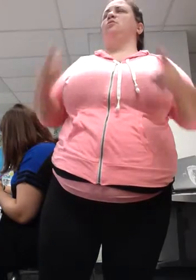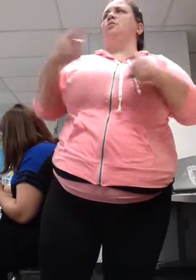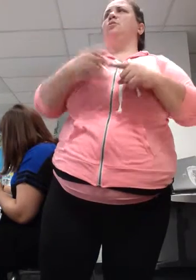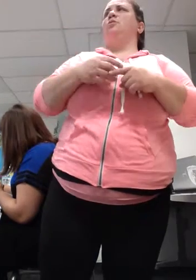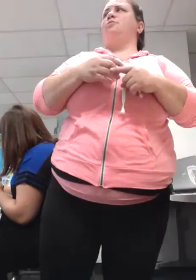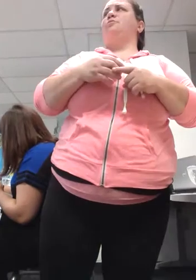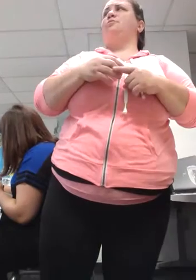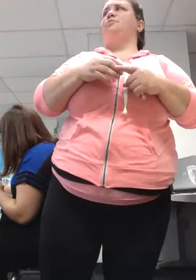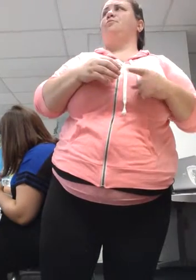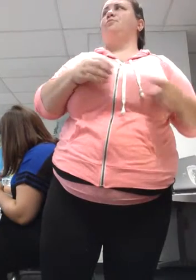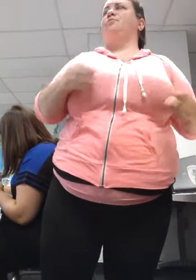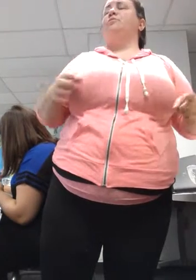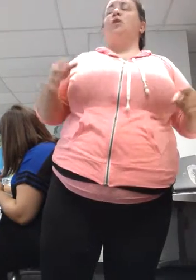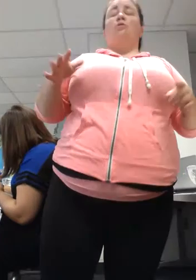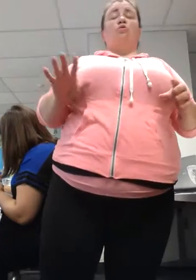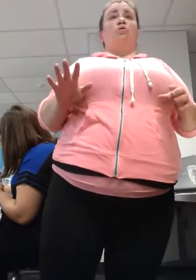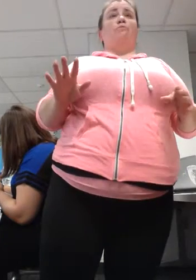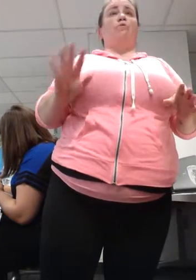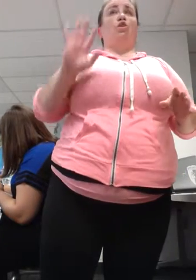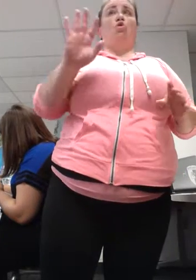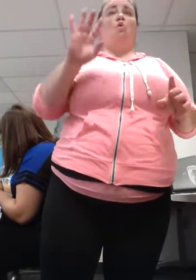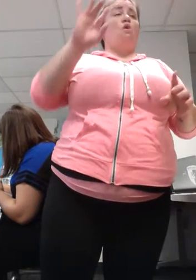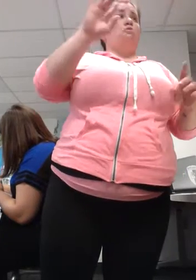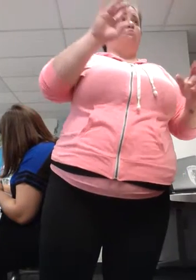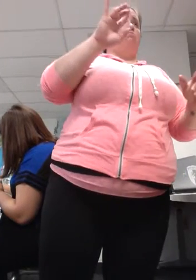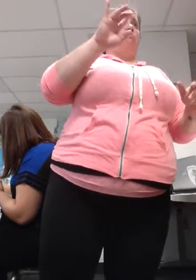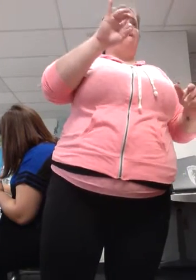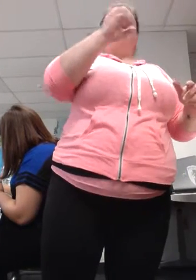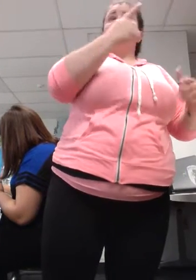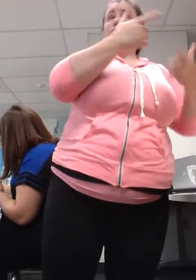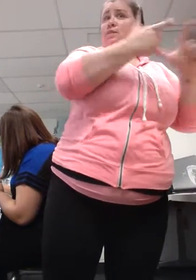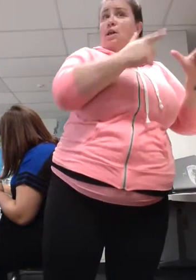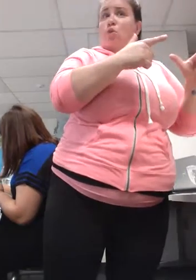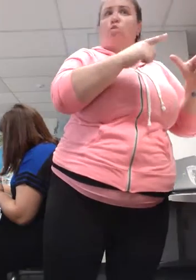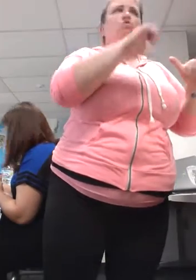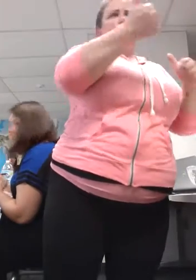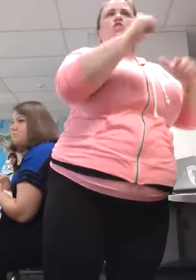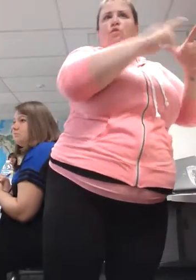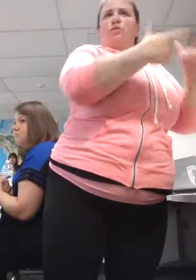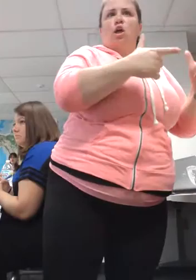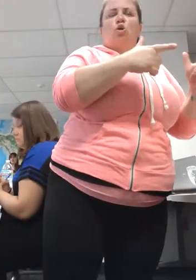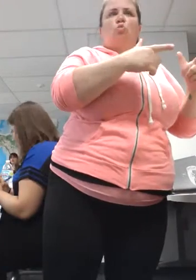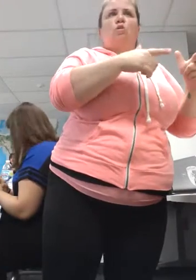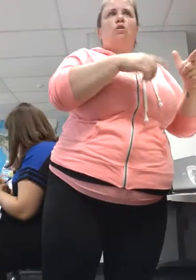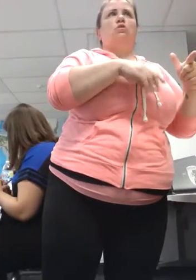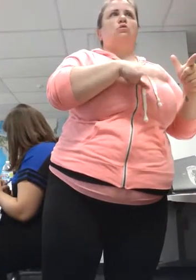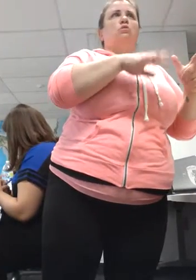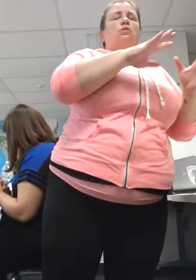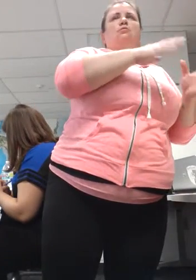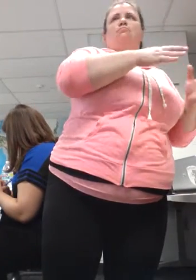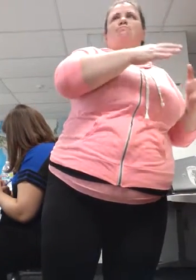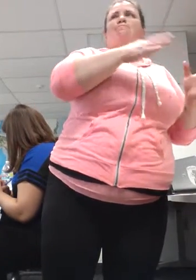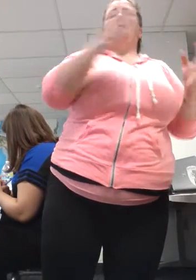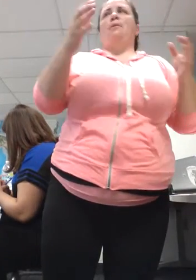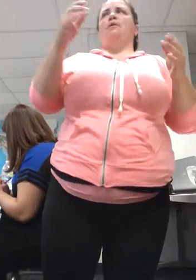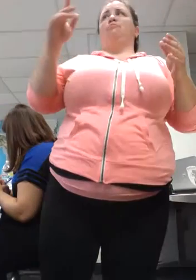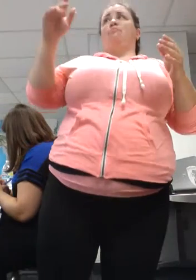intruding upon your output. So we call them intrusion. Your goal is ASL. You pick up your hand.